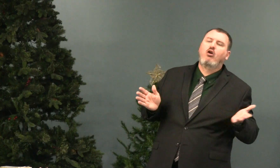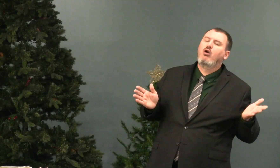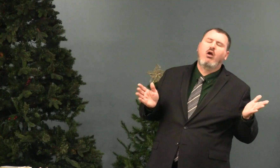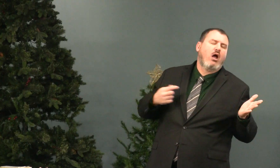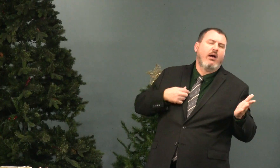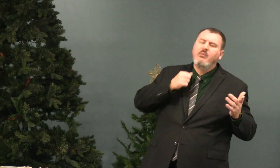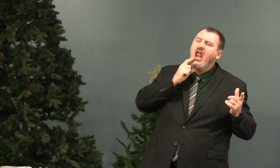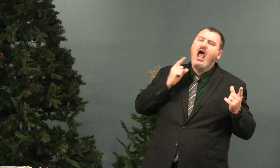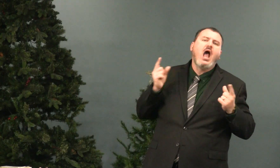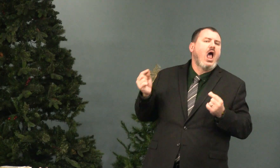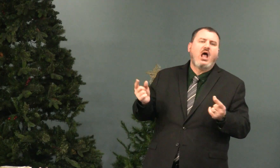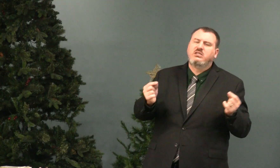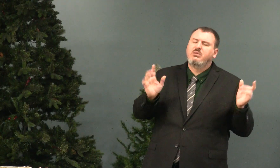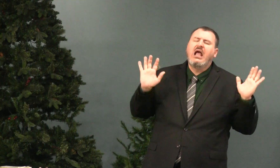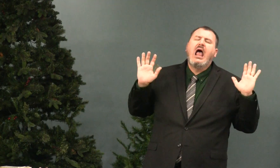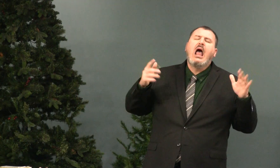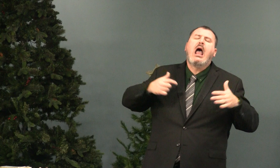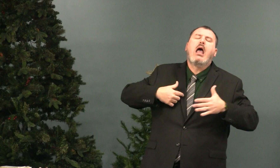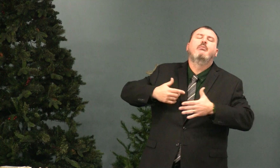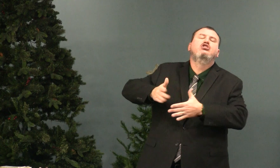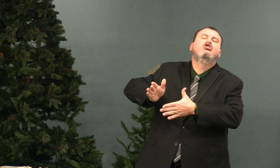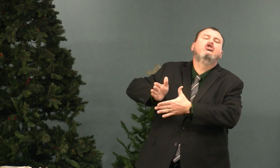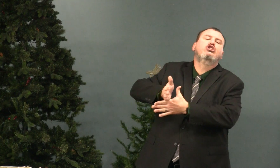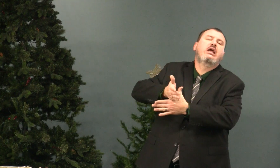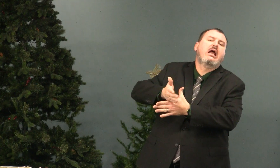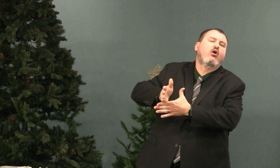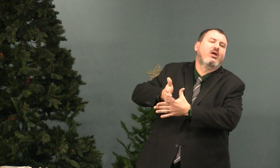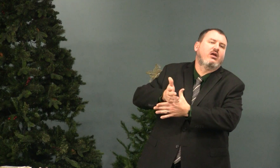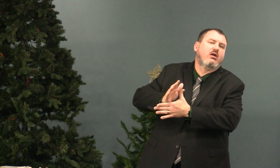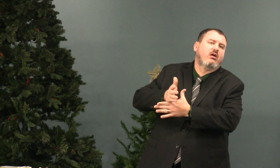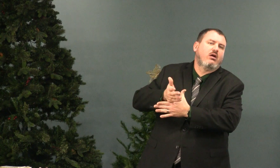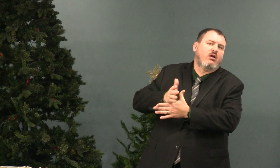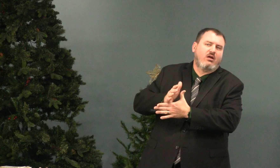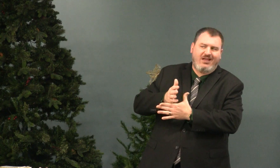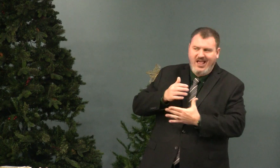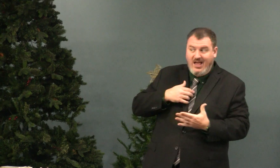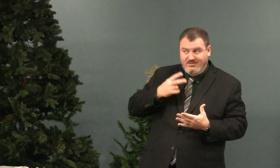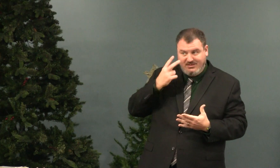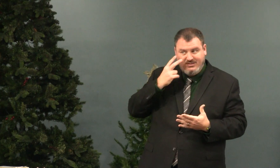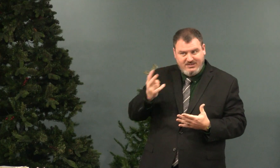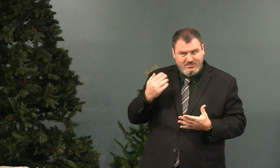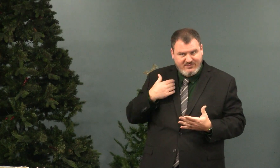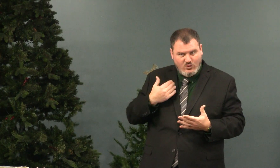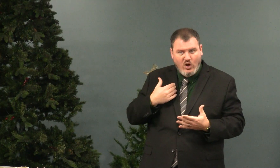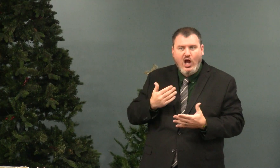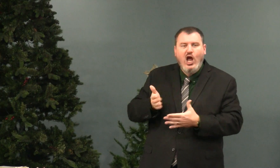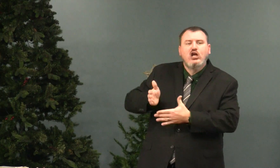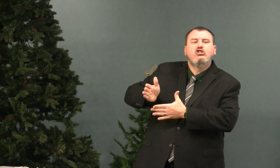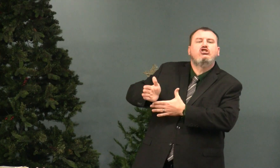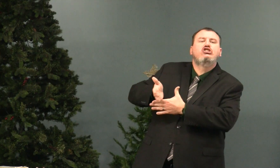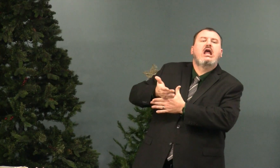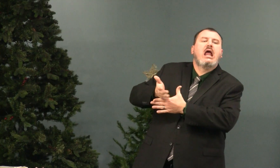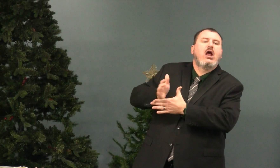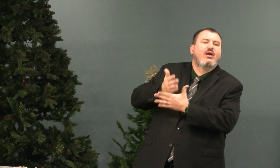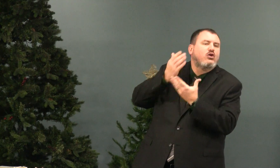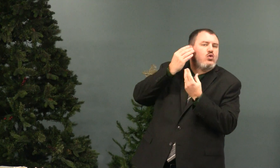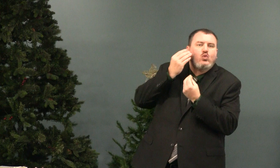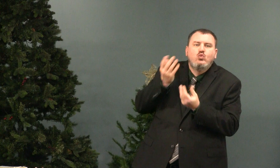I'm just sharing. I'm not gossiping. I'm just sharing. sharing. I've seen that before. Sharing.